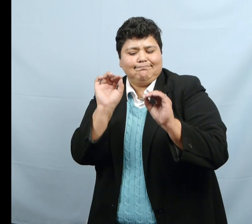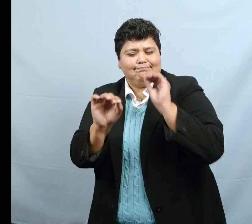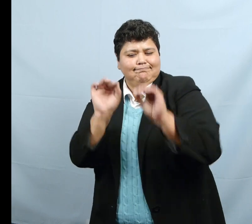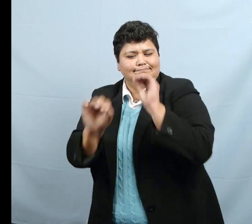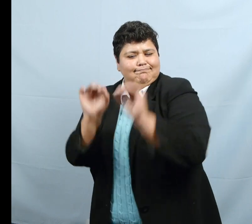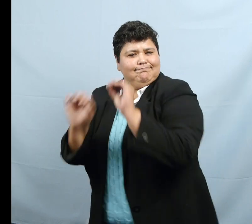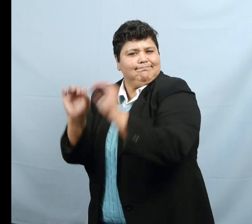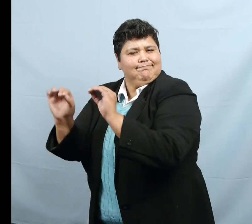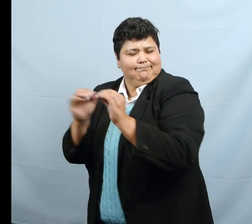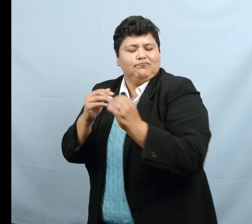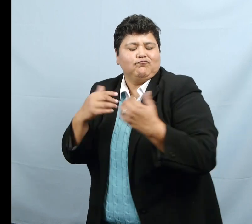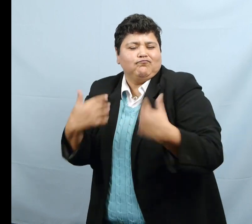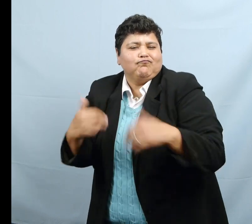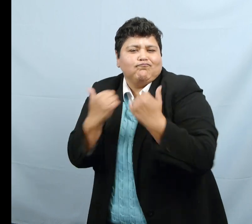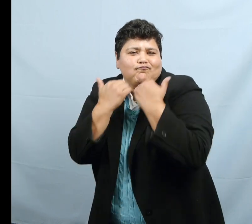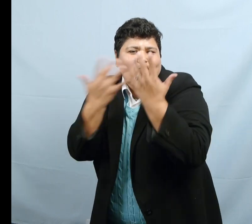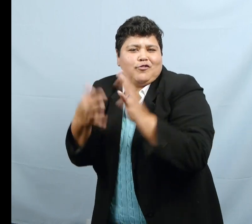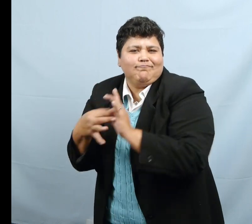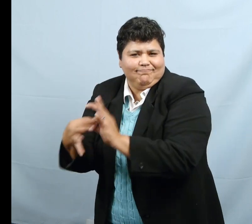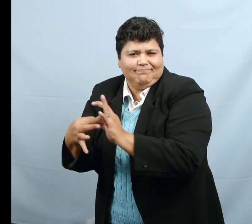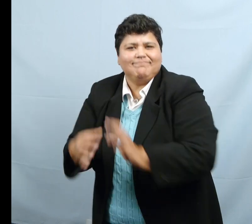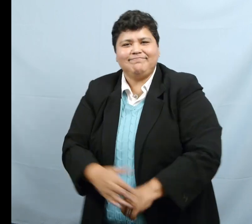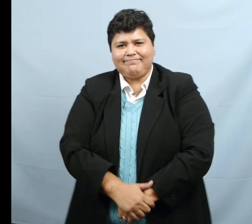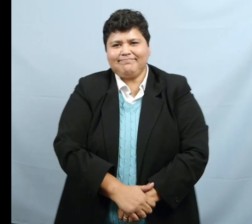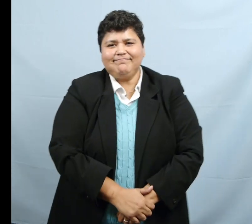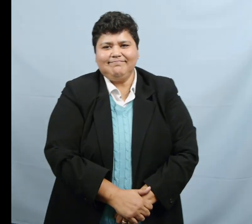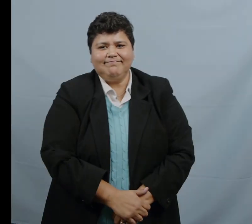Mexico. 22. 22.